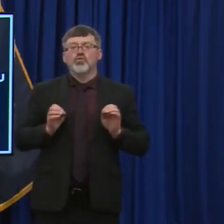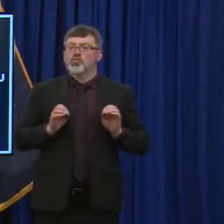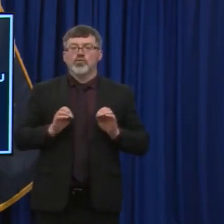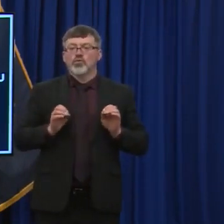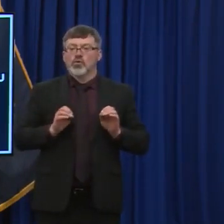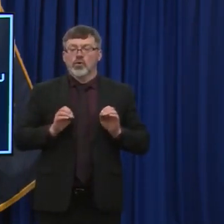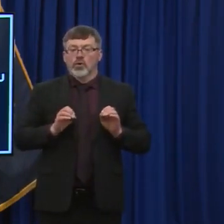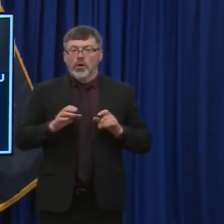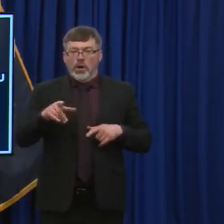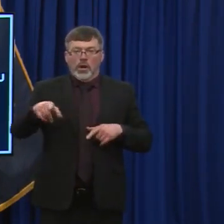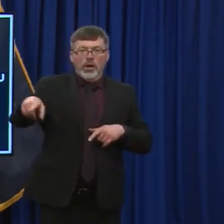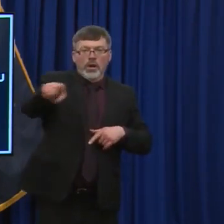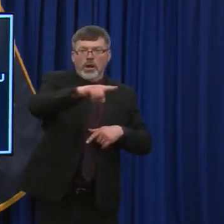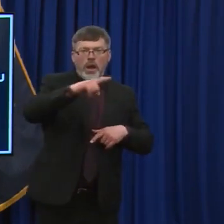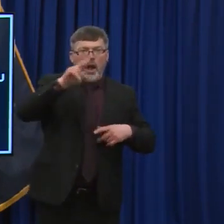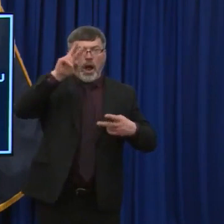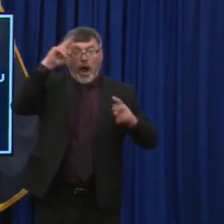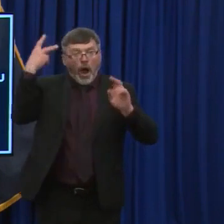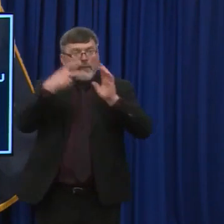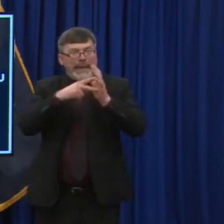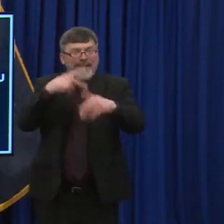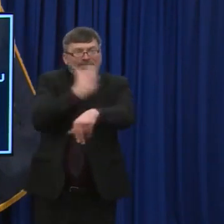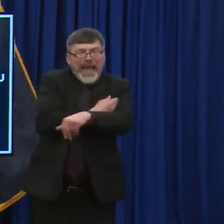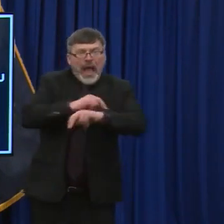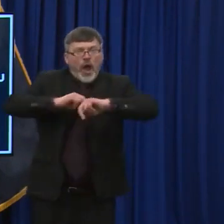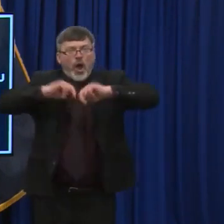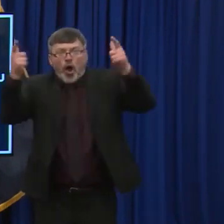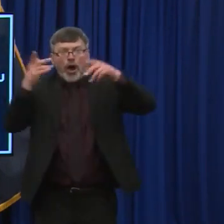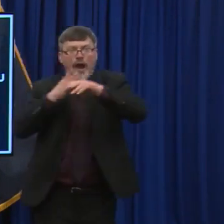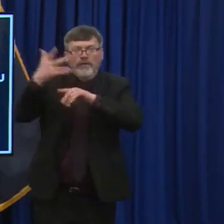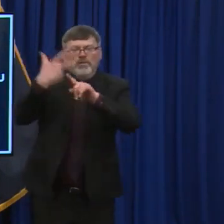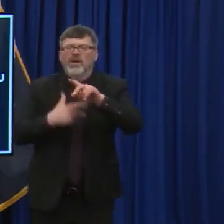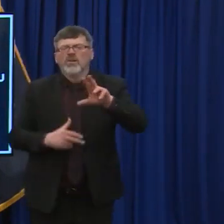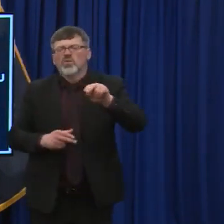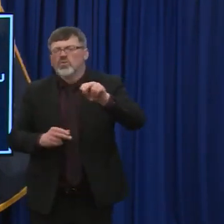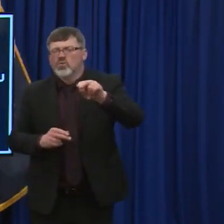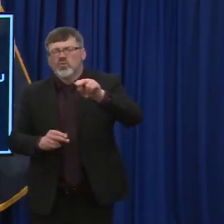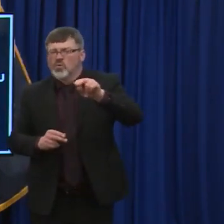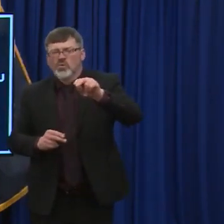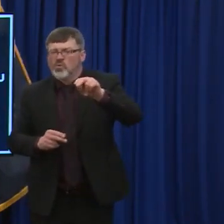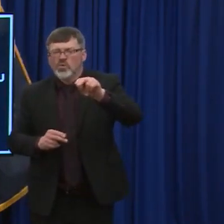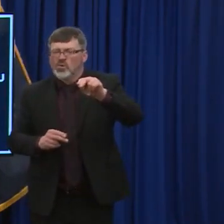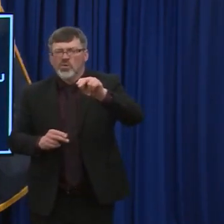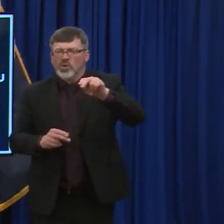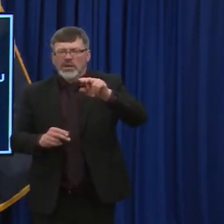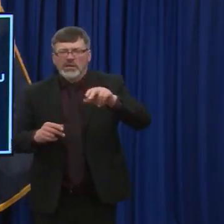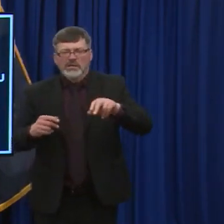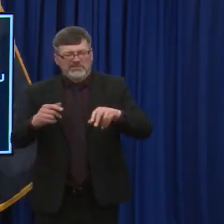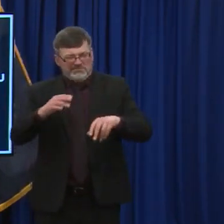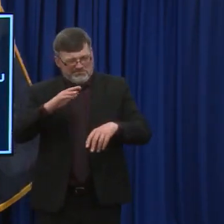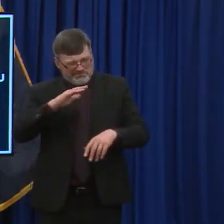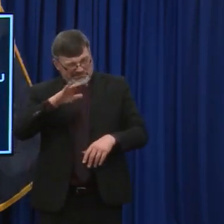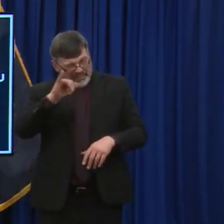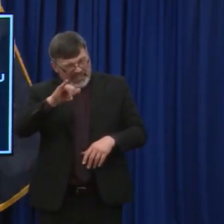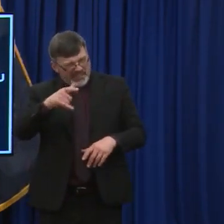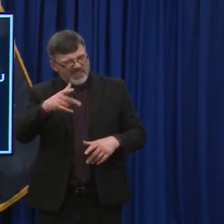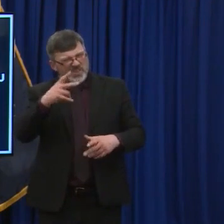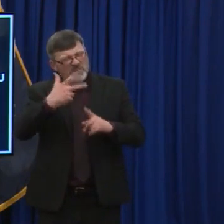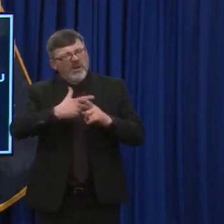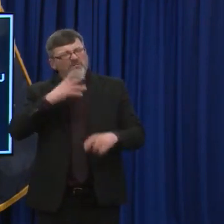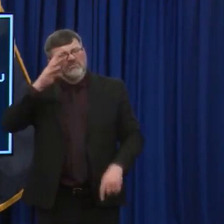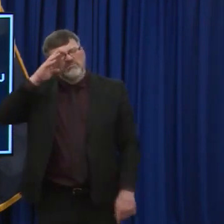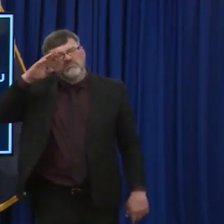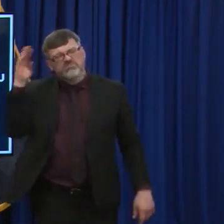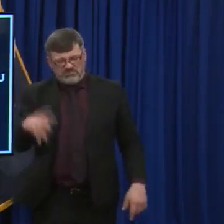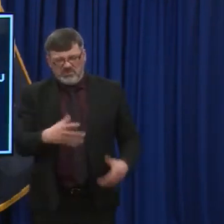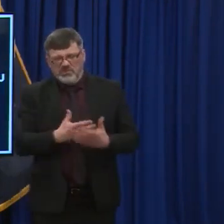lasts for 90 days. And that's not the case. We've, we've never adopted that timeframe, uh, to vaccination. We've always said, even going back to the beginning of